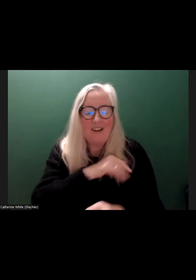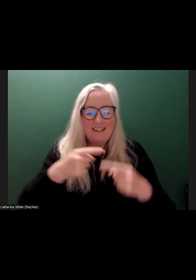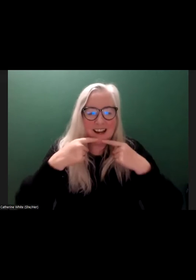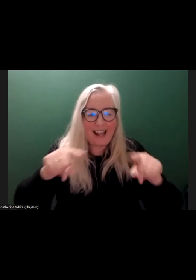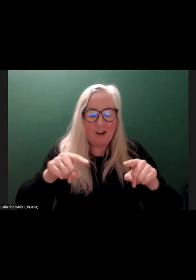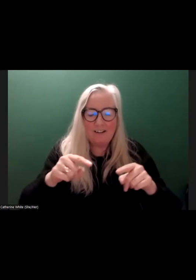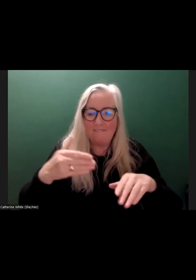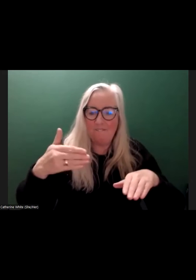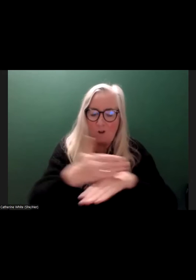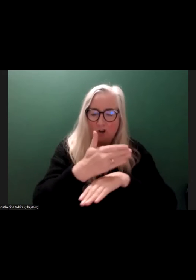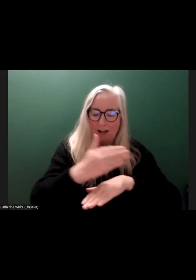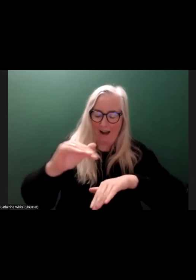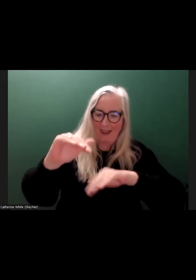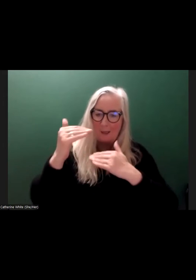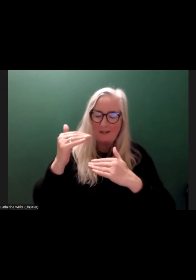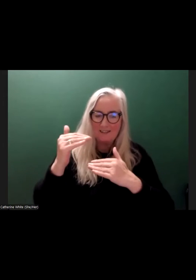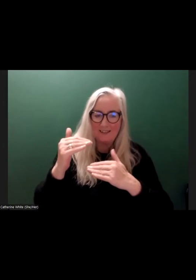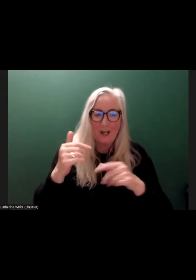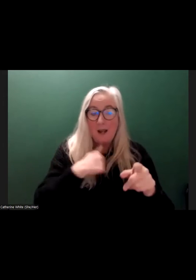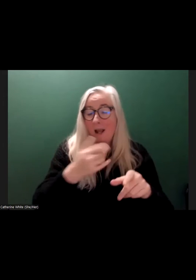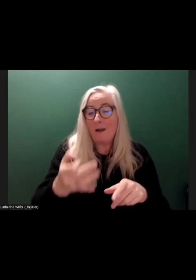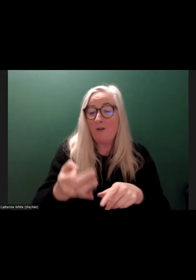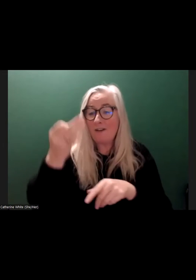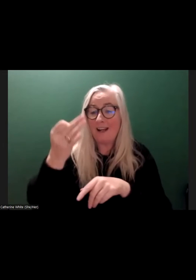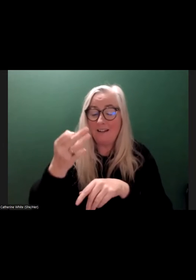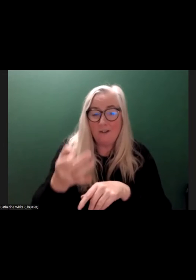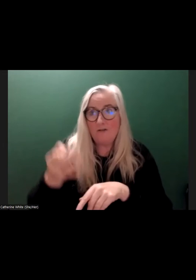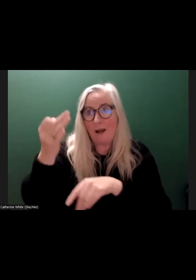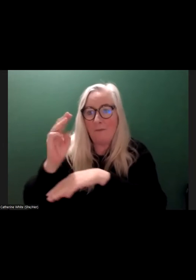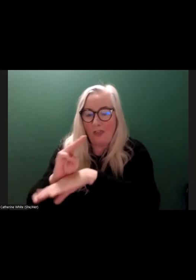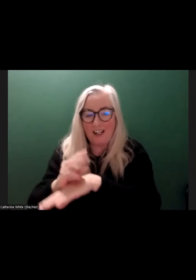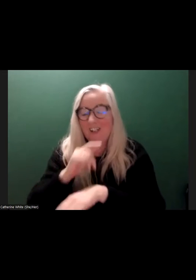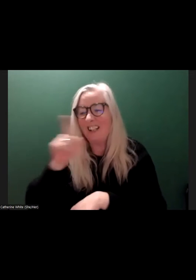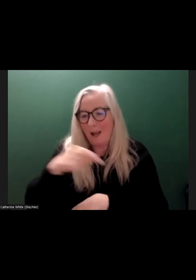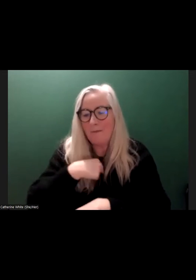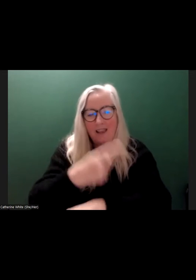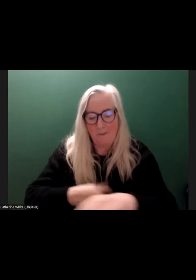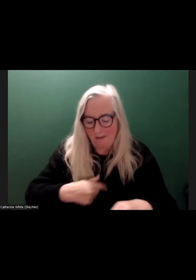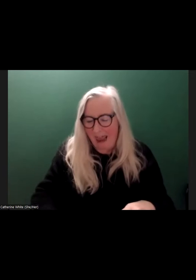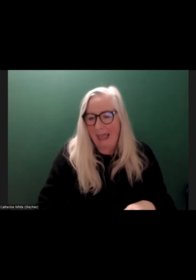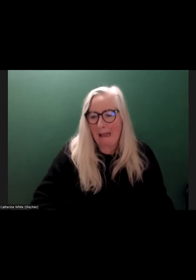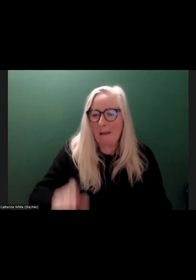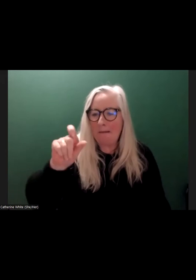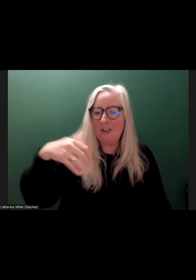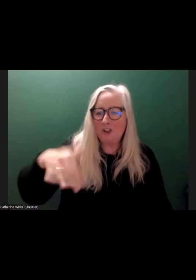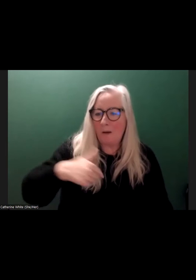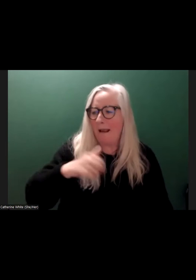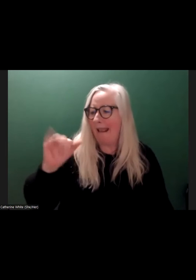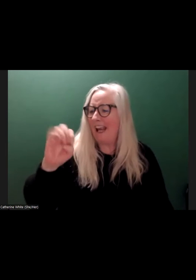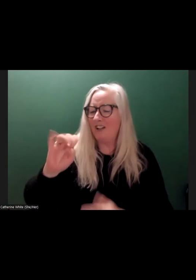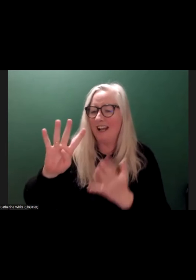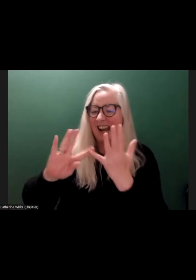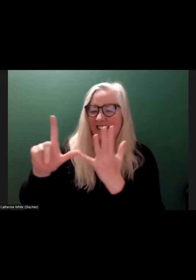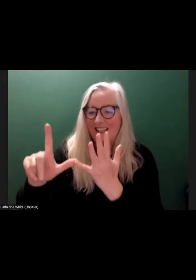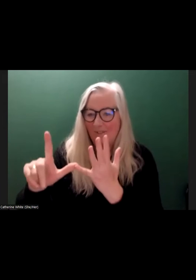you know, my great-granny can say, I'm disabled. My leg is a bit sore. I'm 97. There you go.